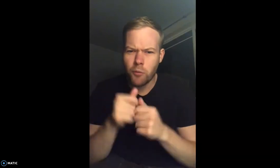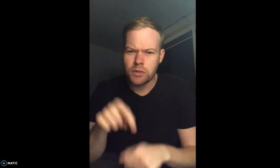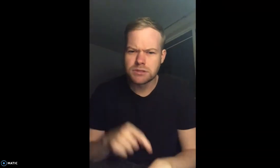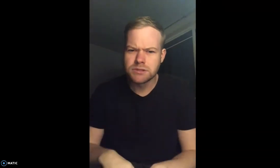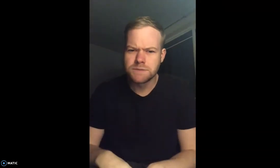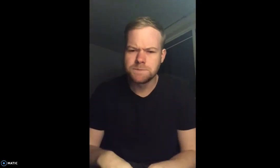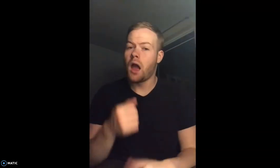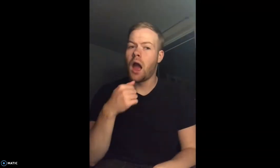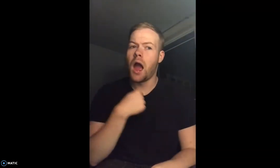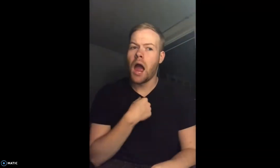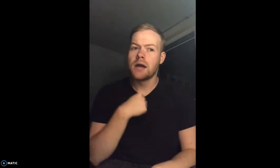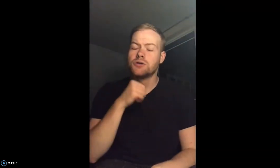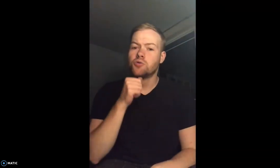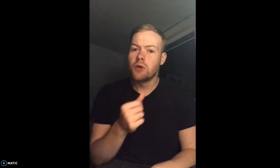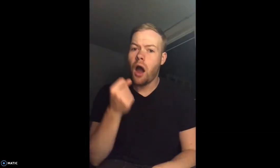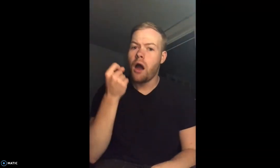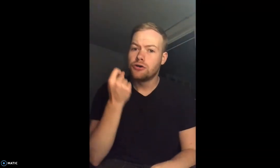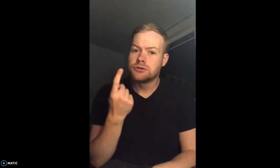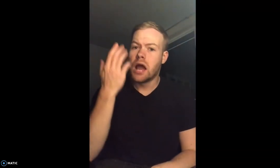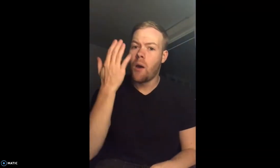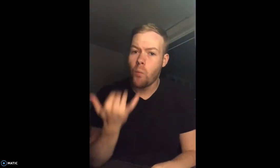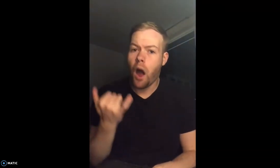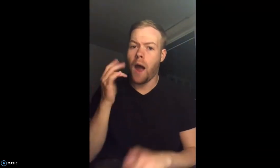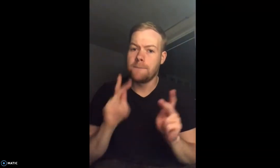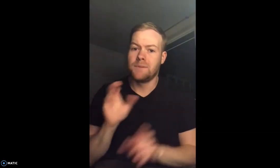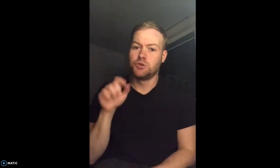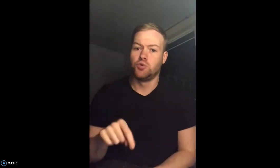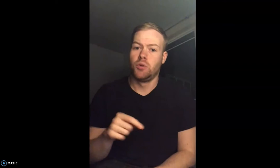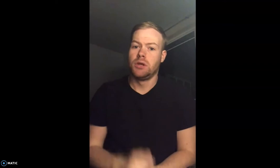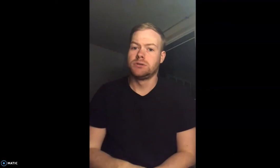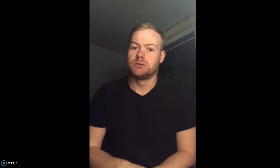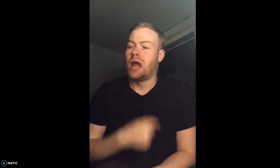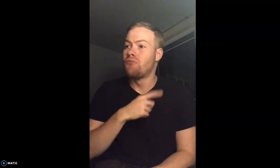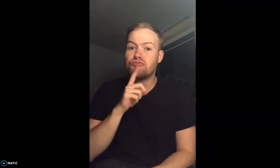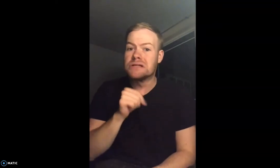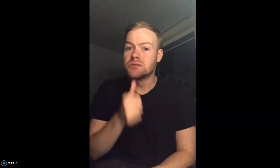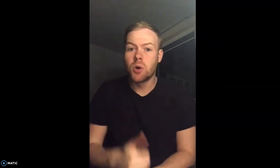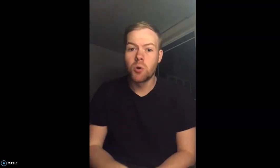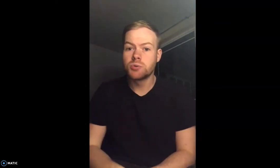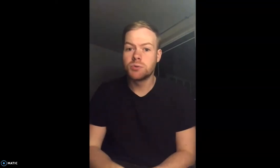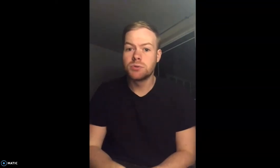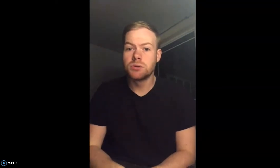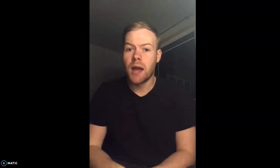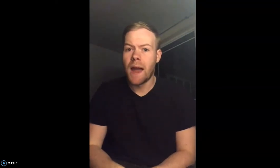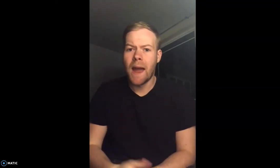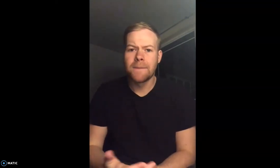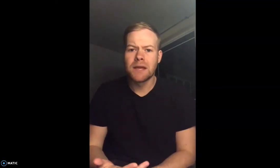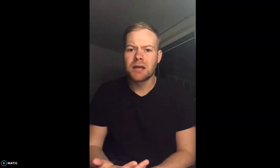Do you see the problem with this? I do not understand why people do this. I really